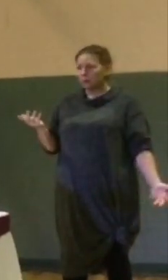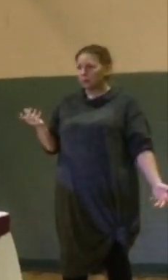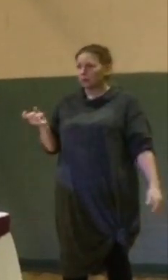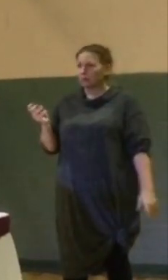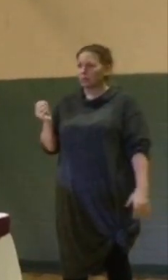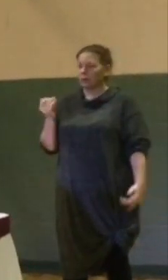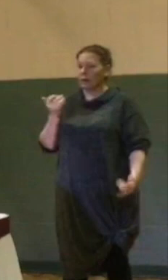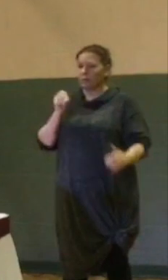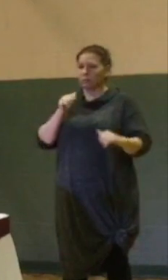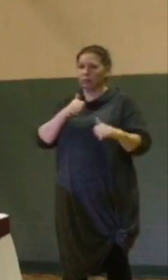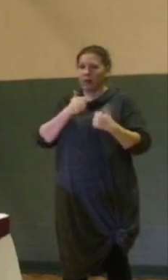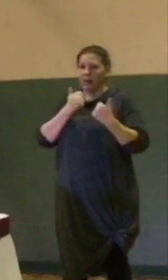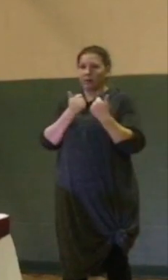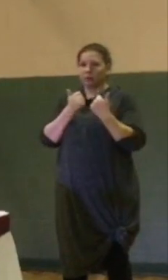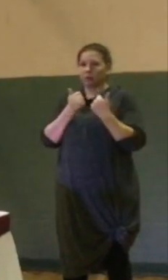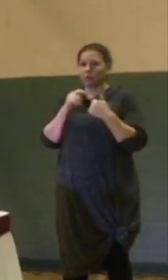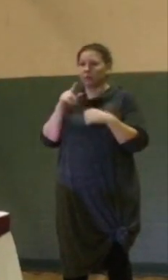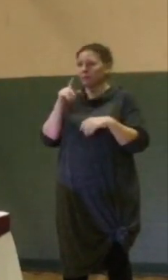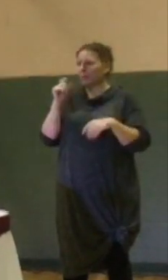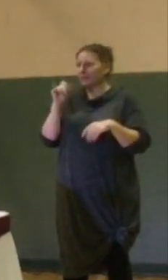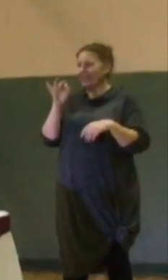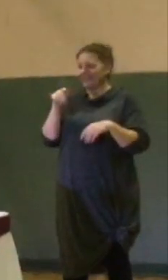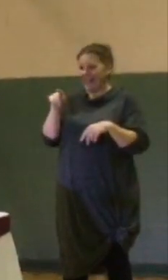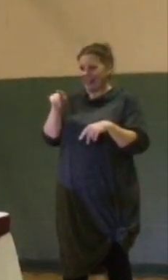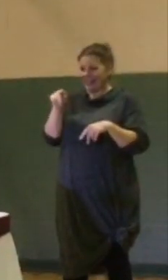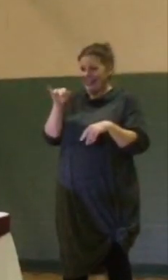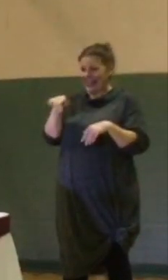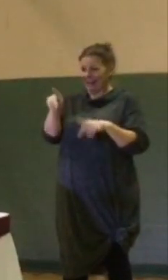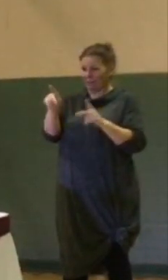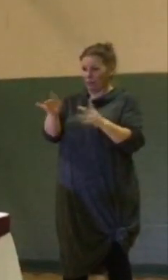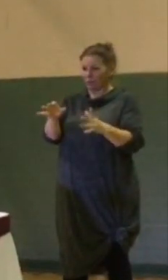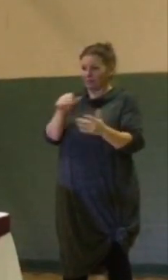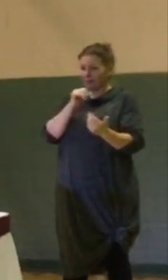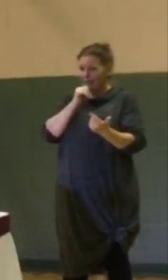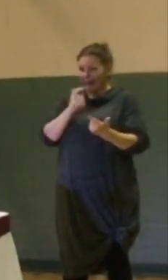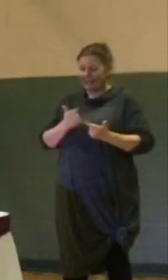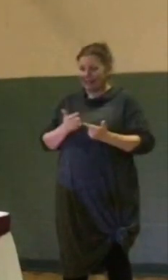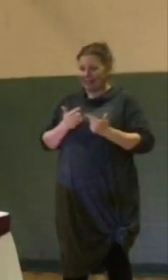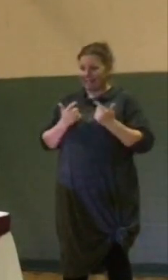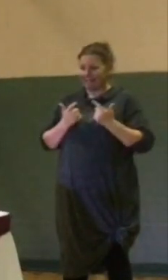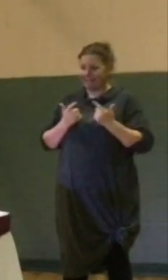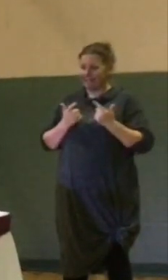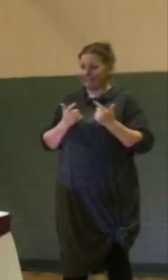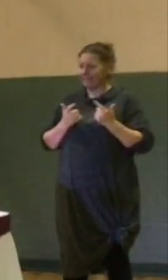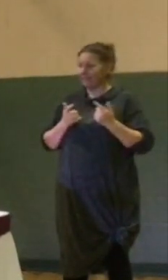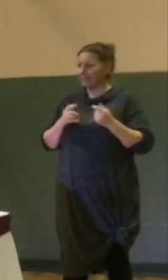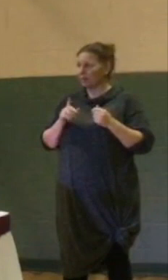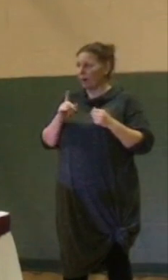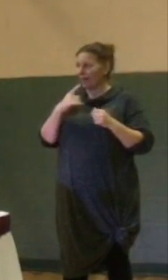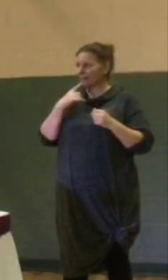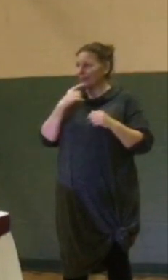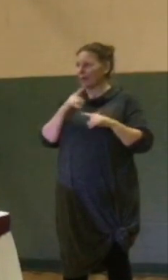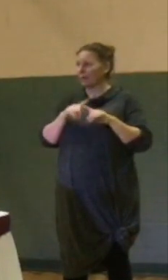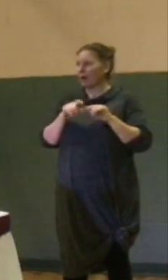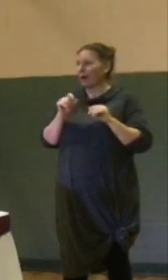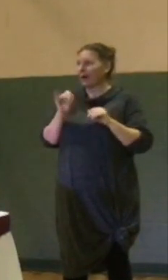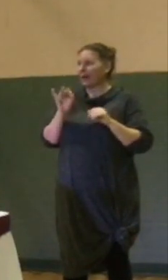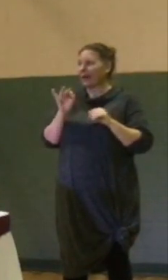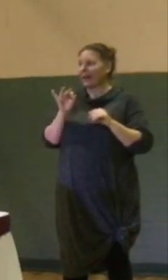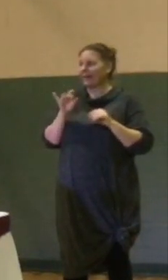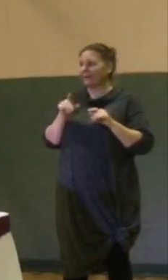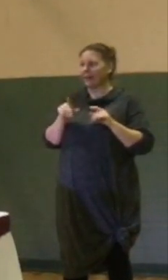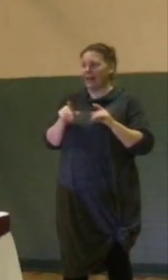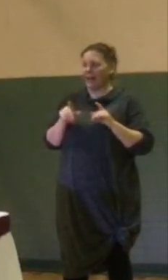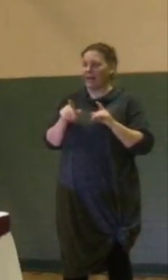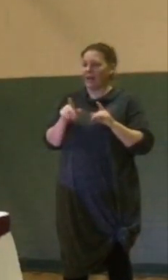is when you have that person, if that person leans towards your voting record,